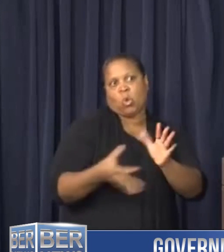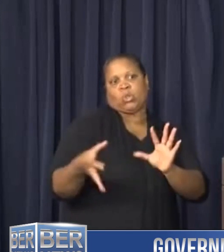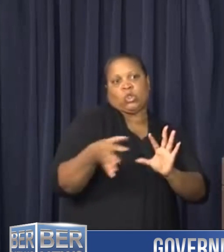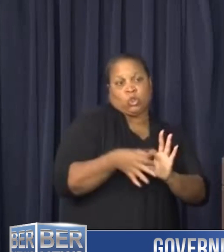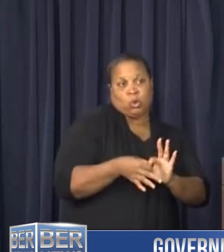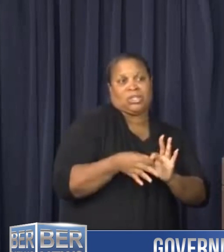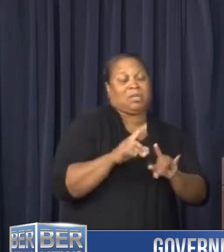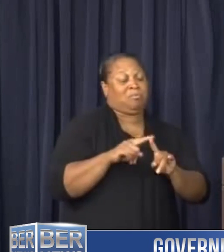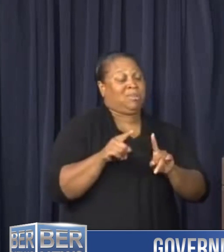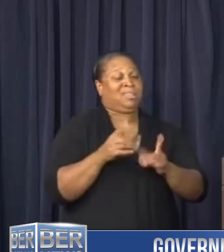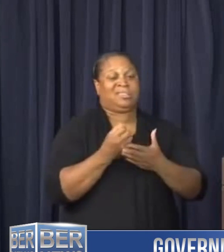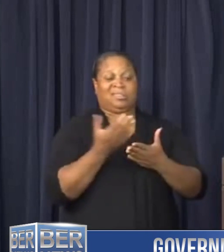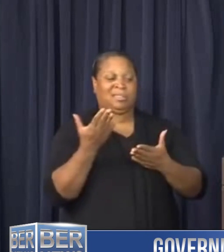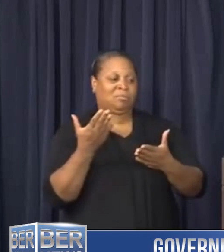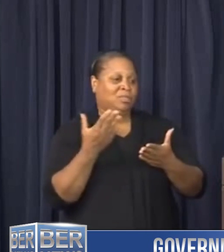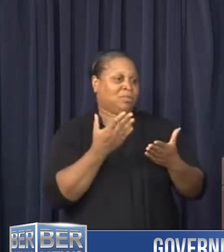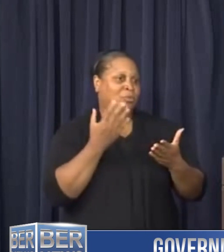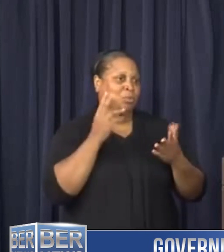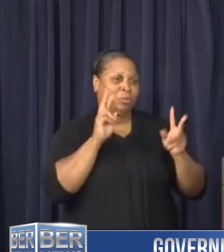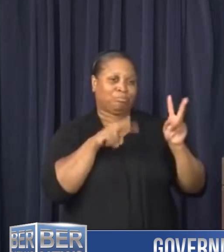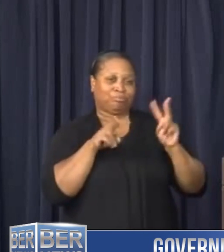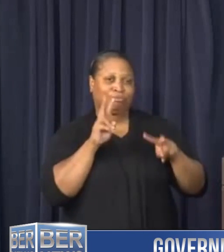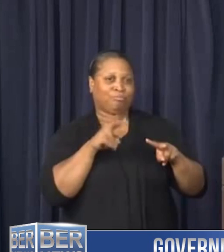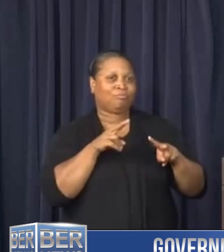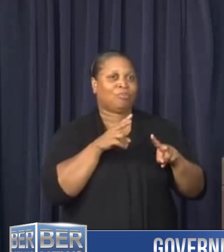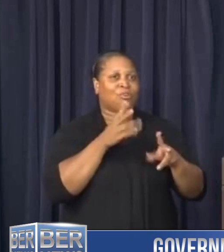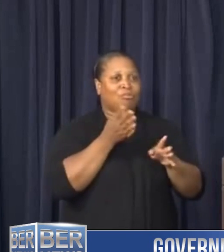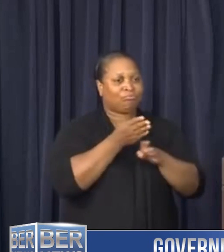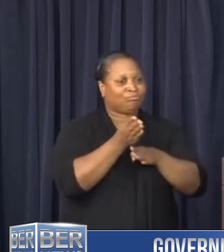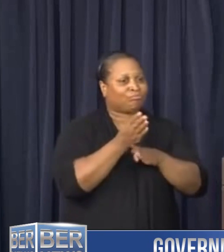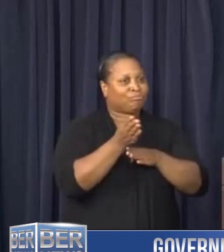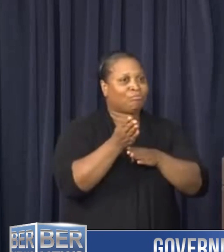But it's something that's always looked at and cost is the main factor.